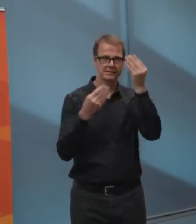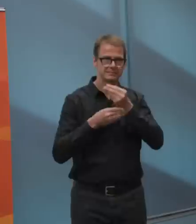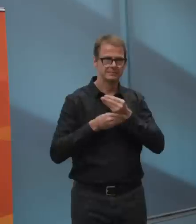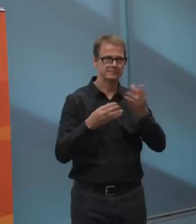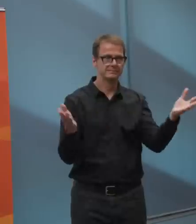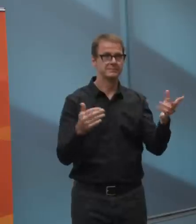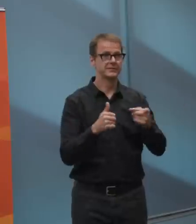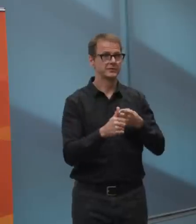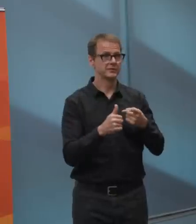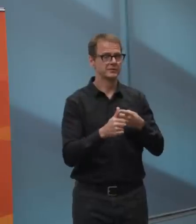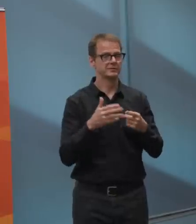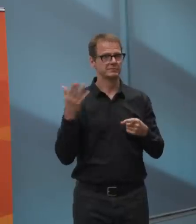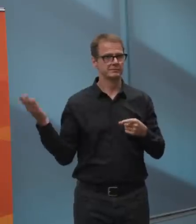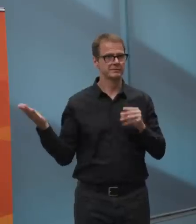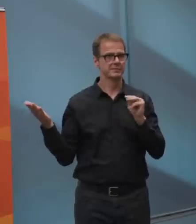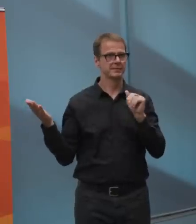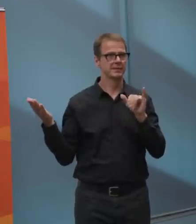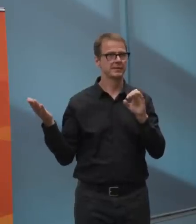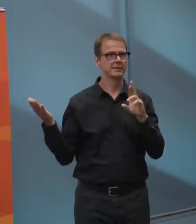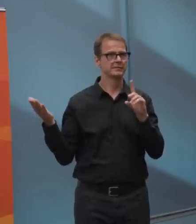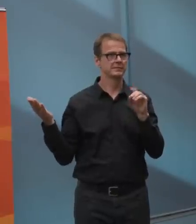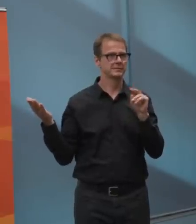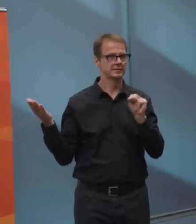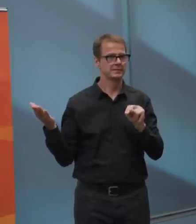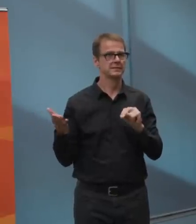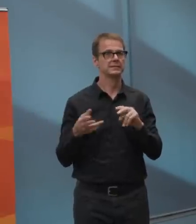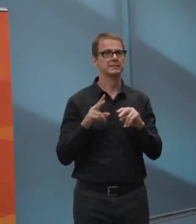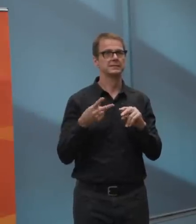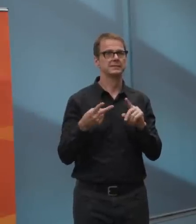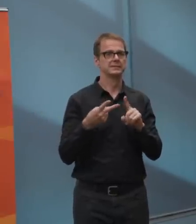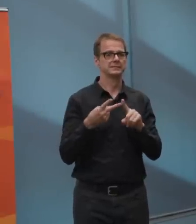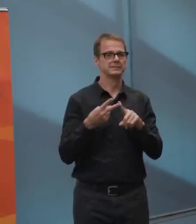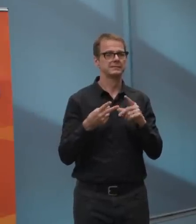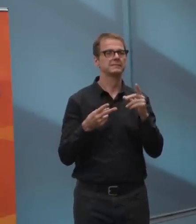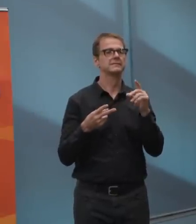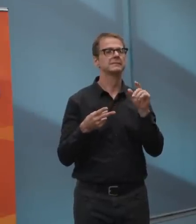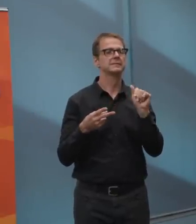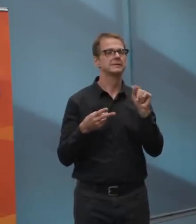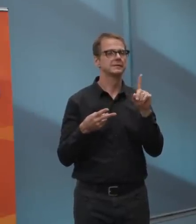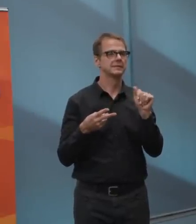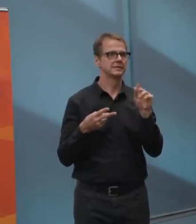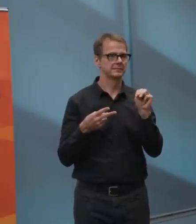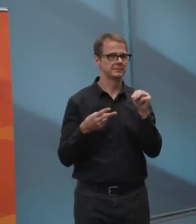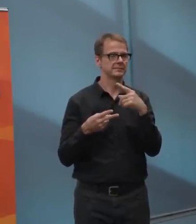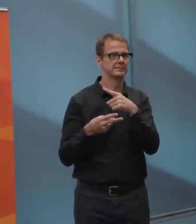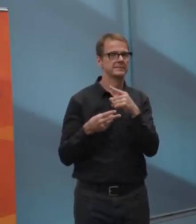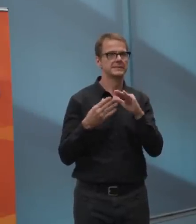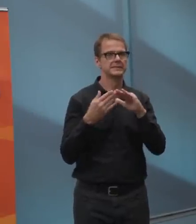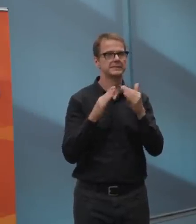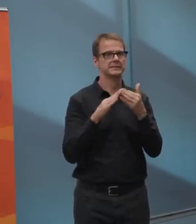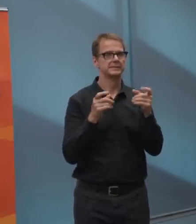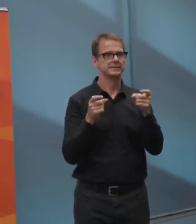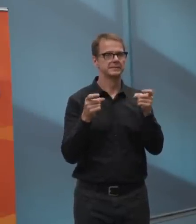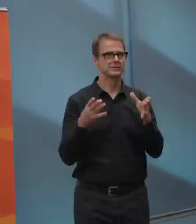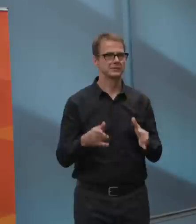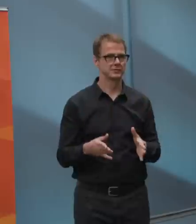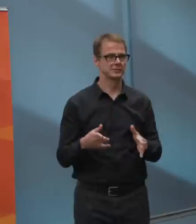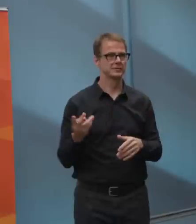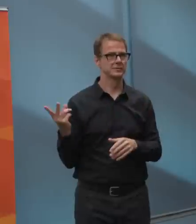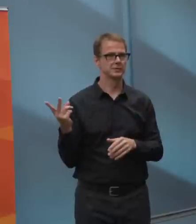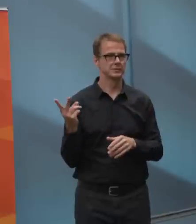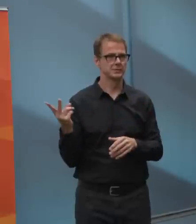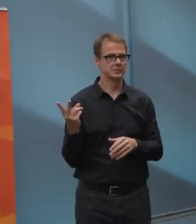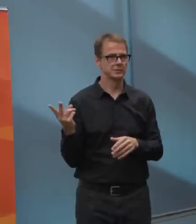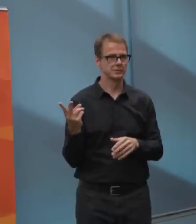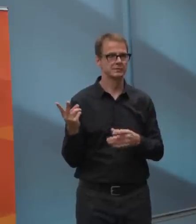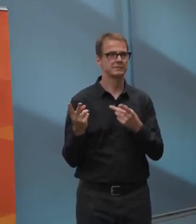Manager Adam Laughlin and then we'll have questions to both of them. And once again we're aided very capably by the interpretive